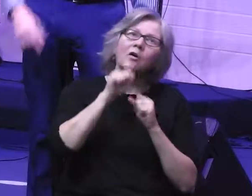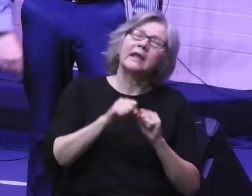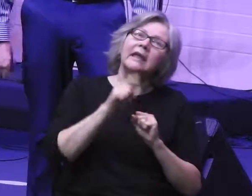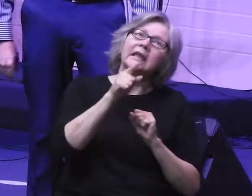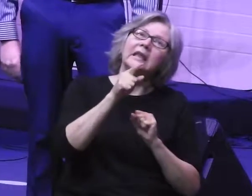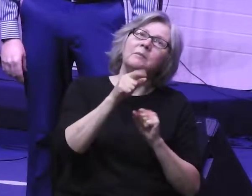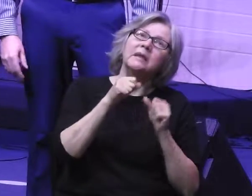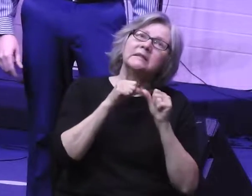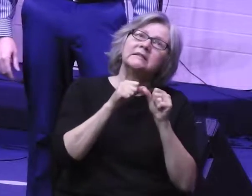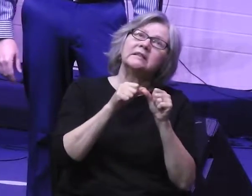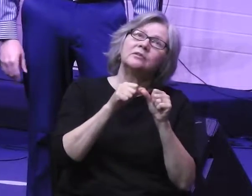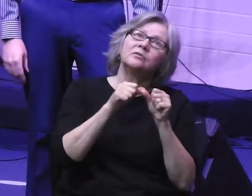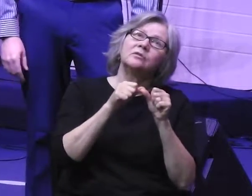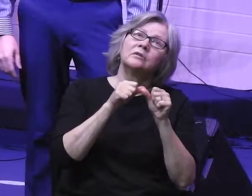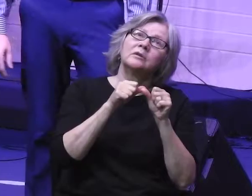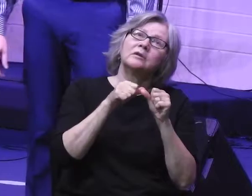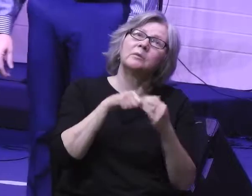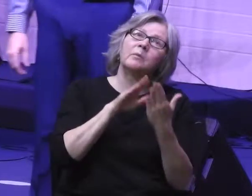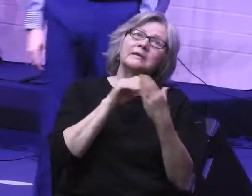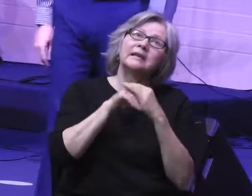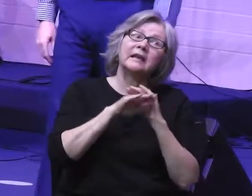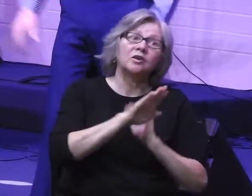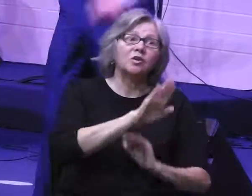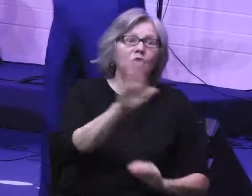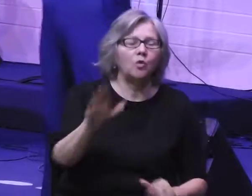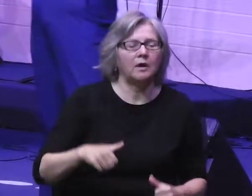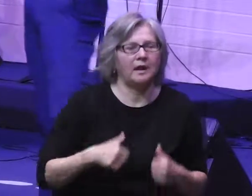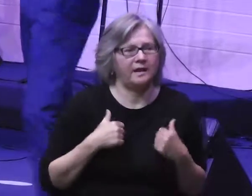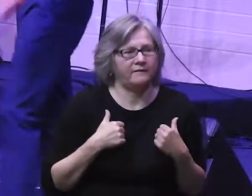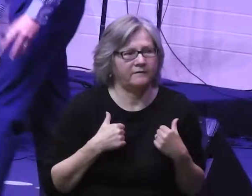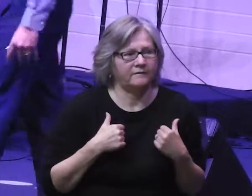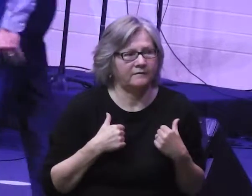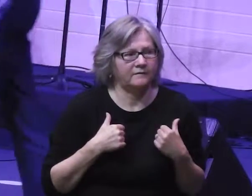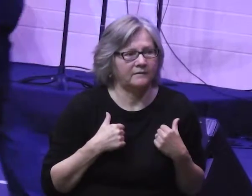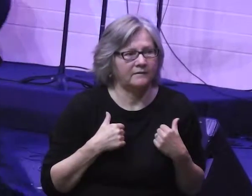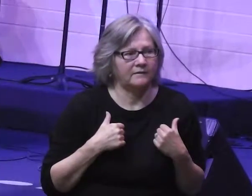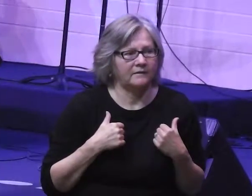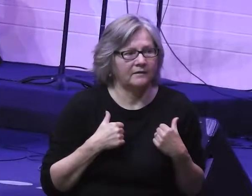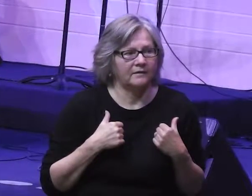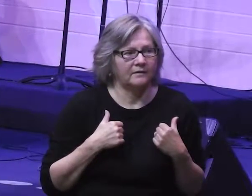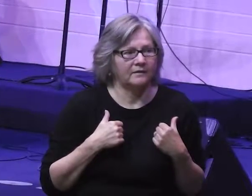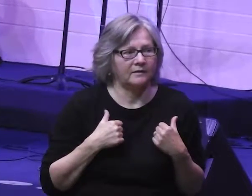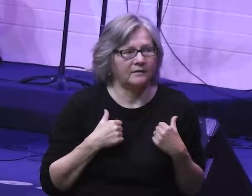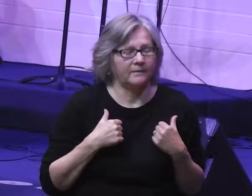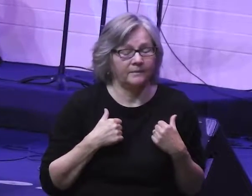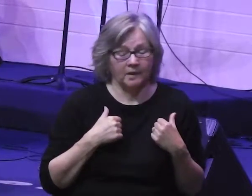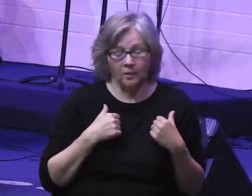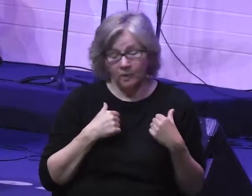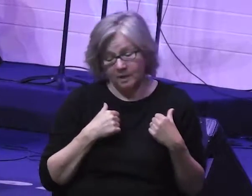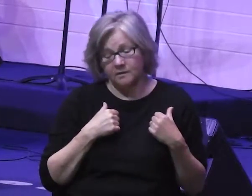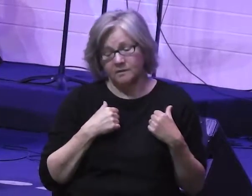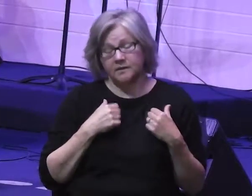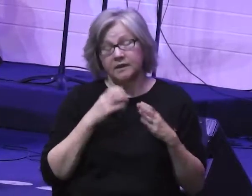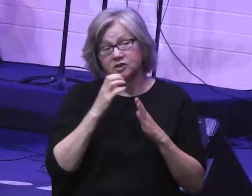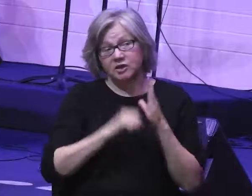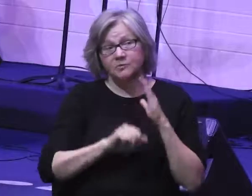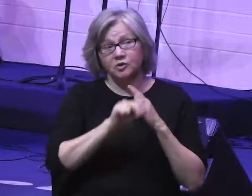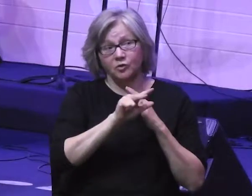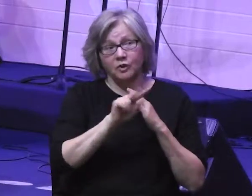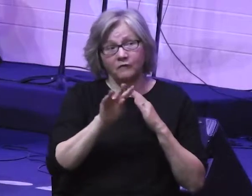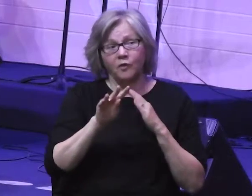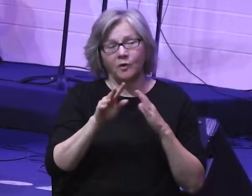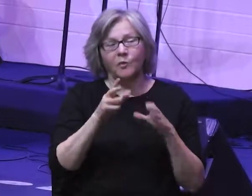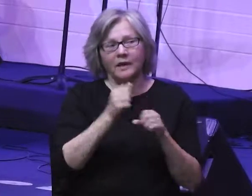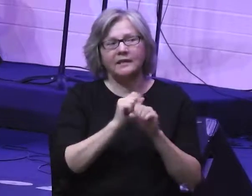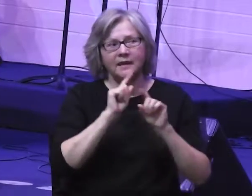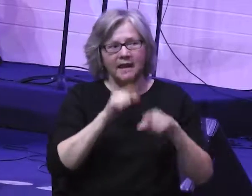How can he continue to be present in your life? And we get the answer to that question at the end of this little story in chapter